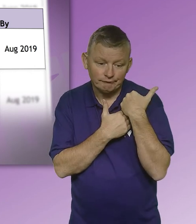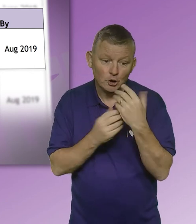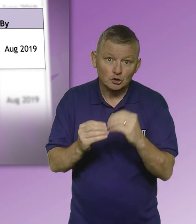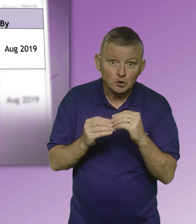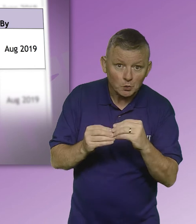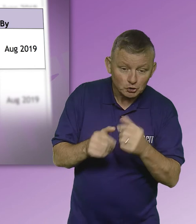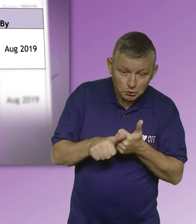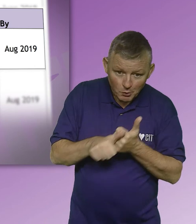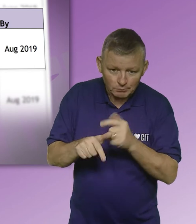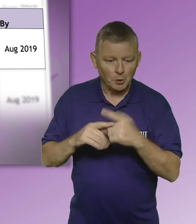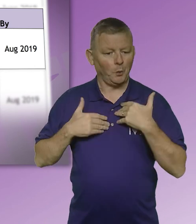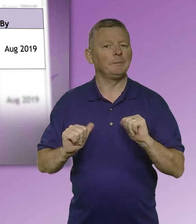student support and wellbeing